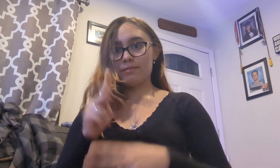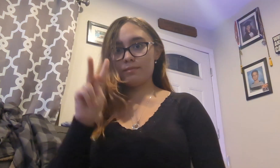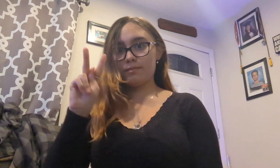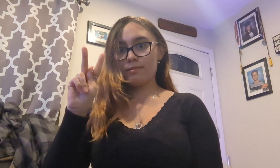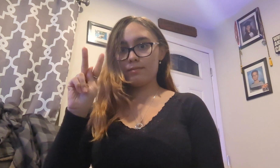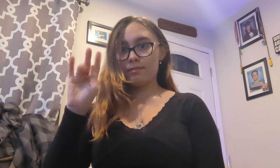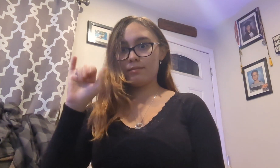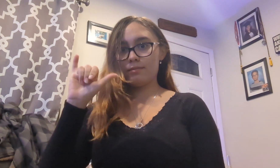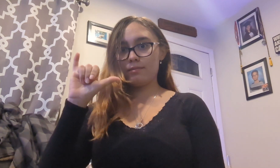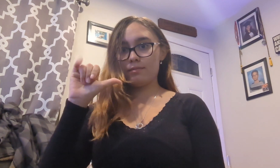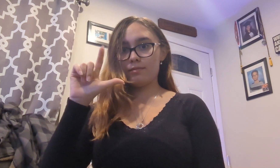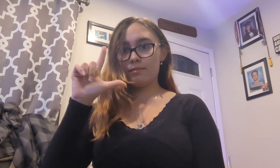What's my name?